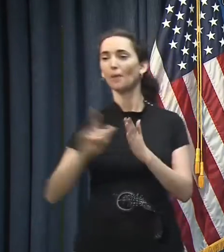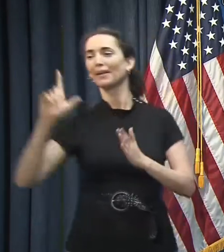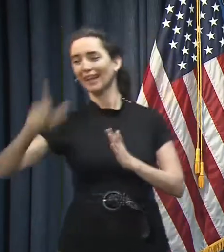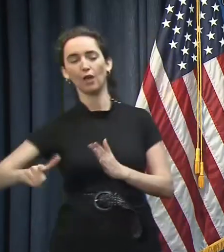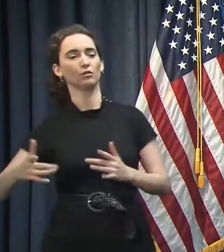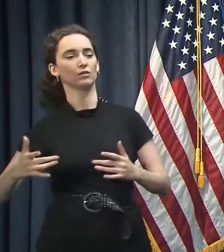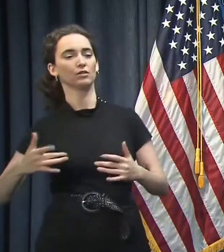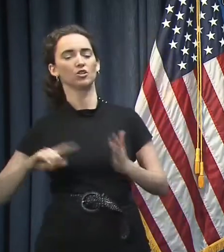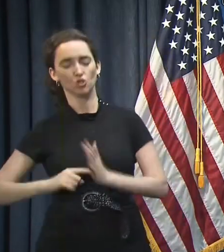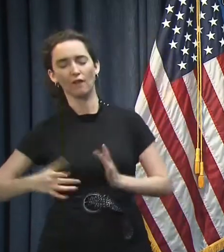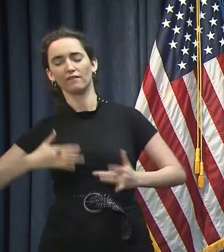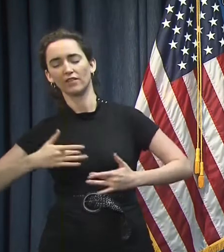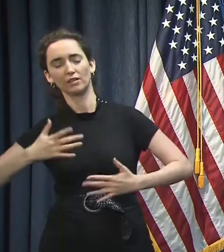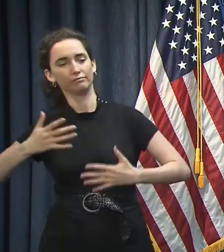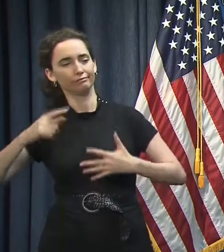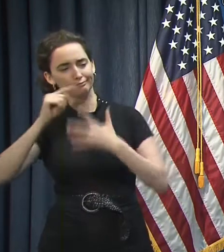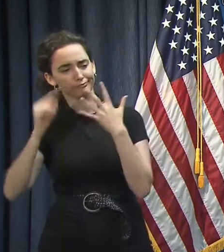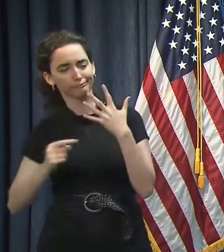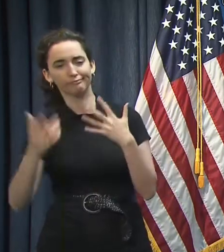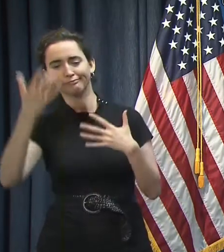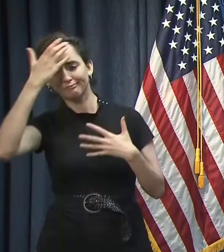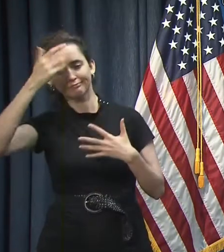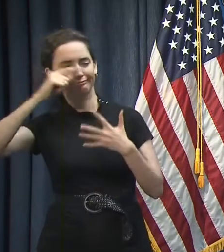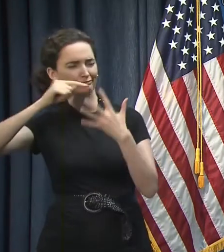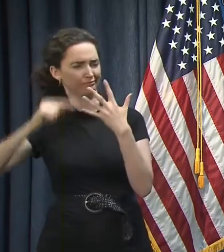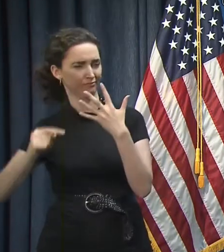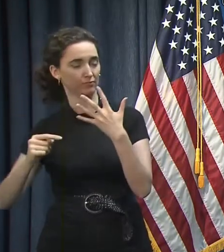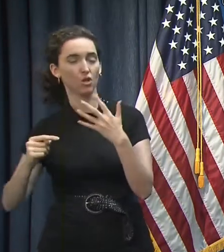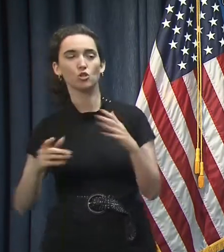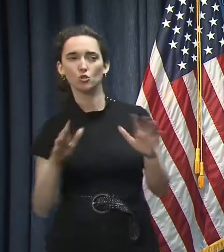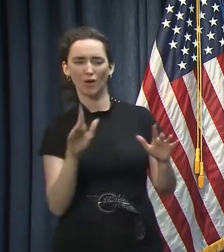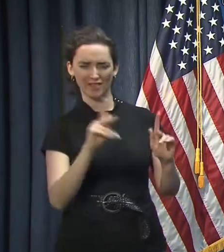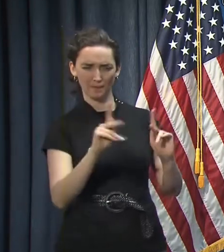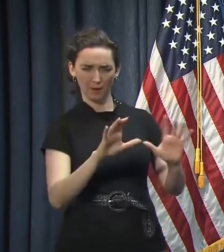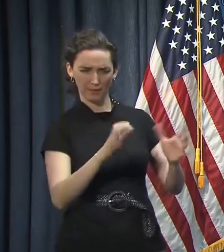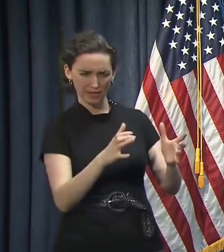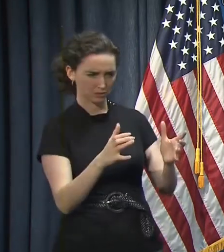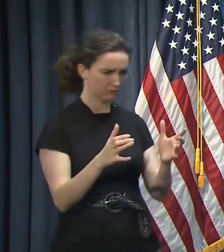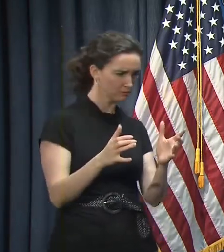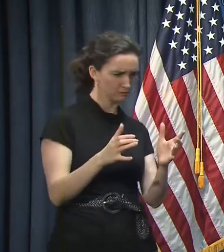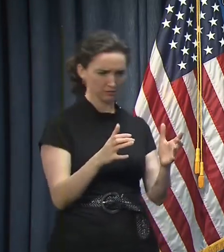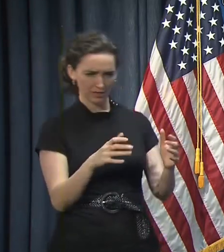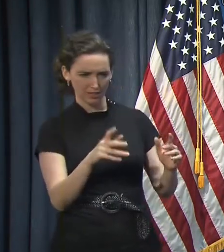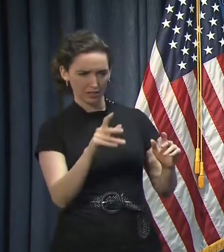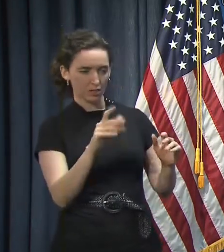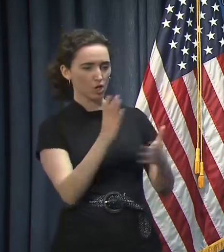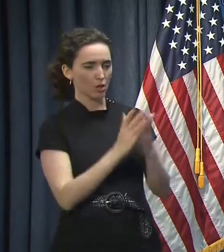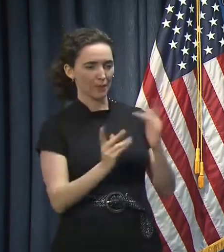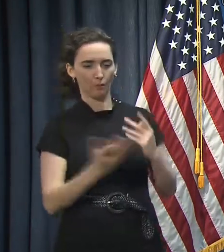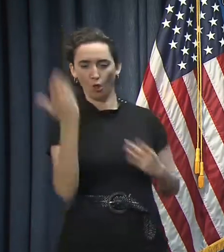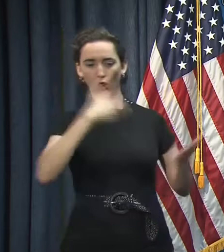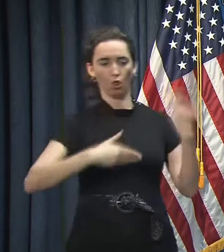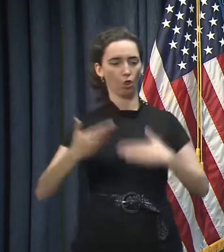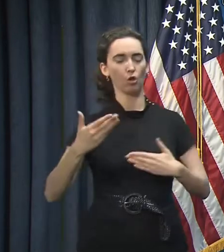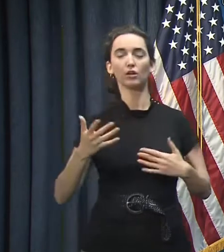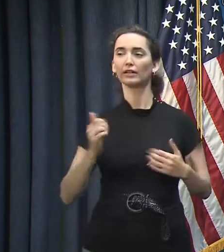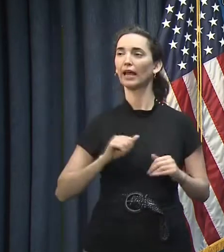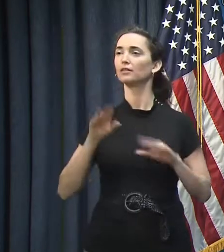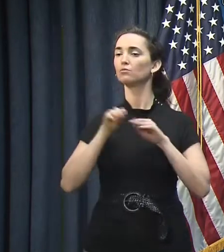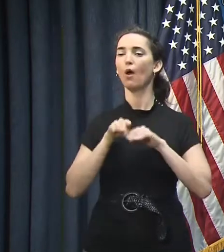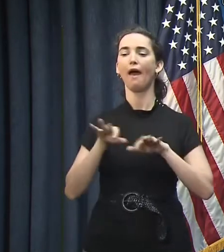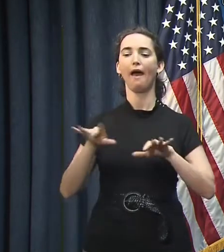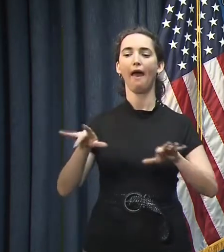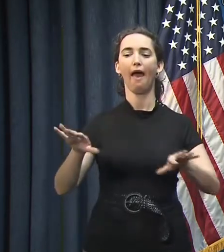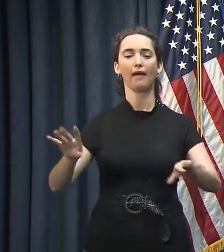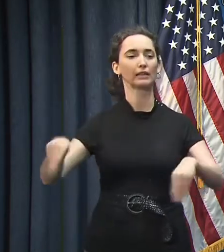symptoms over time. And so when we're talking about what's the risk to that population, how do we reduce the likelihood that somebody is shedding and unaware of it and then continuing